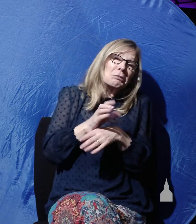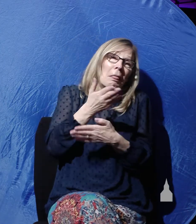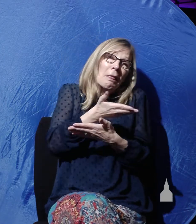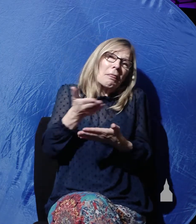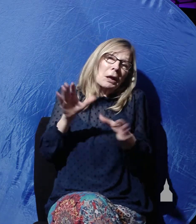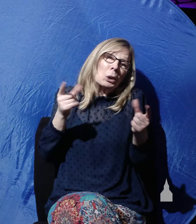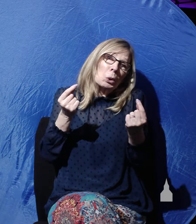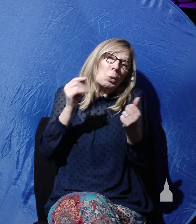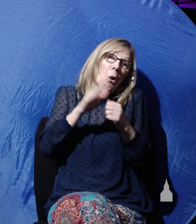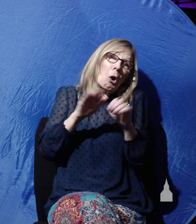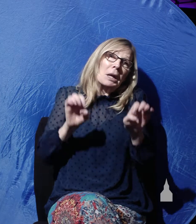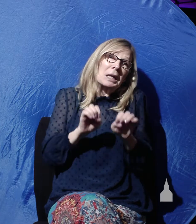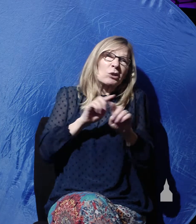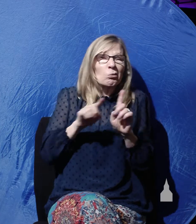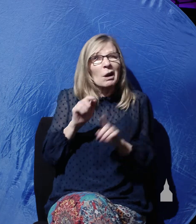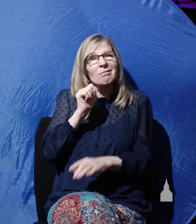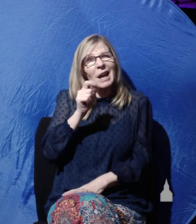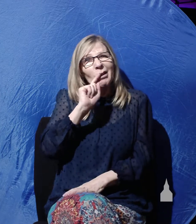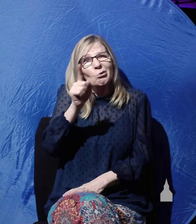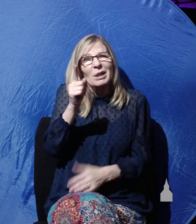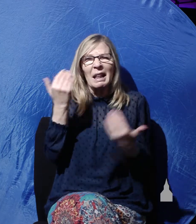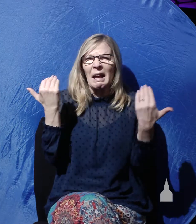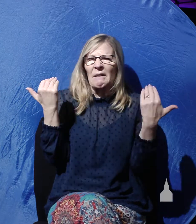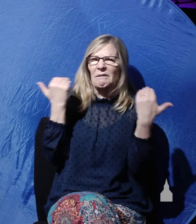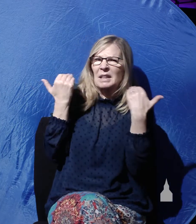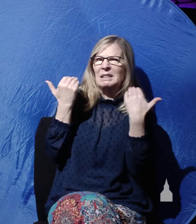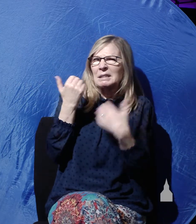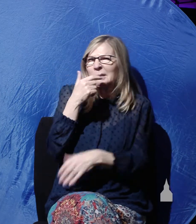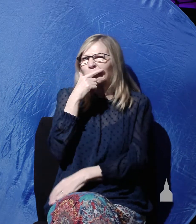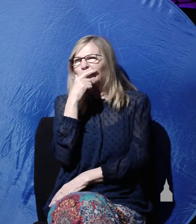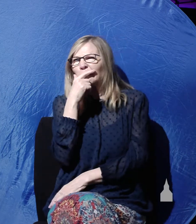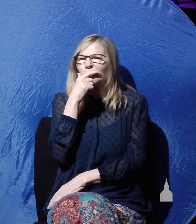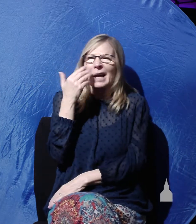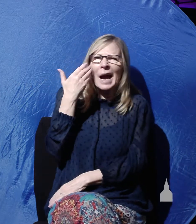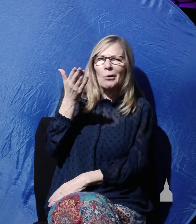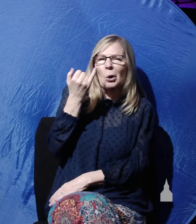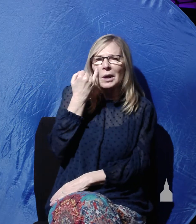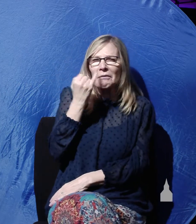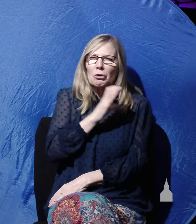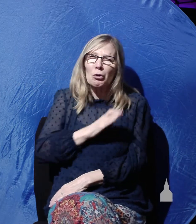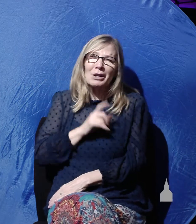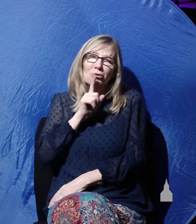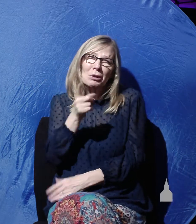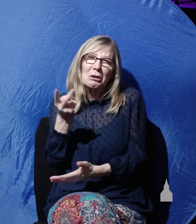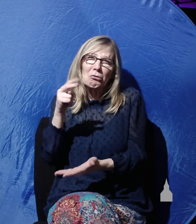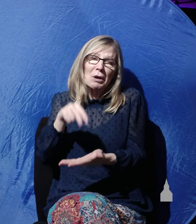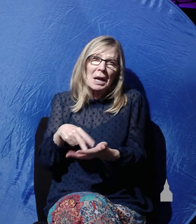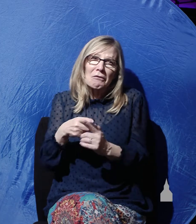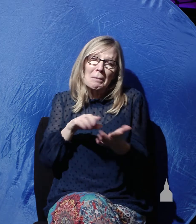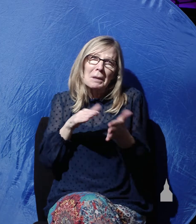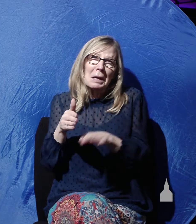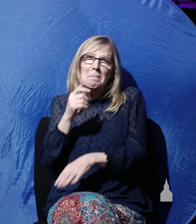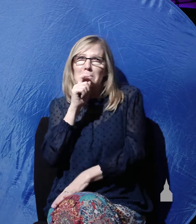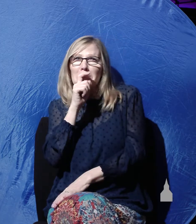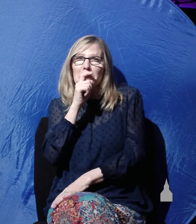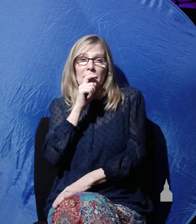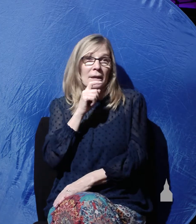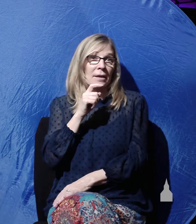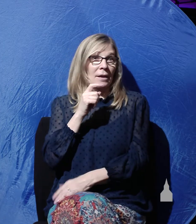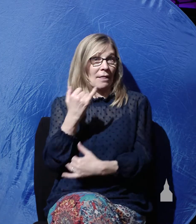on Easter, but you're not really convinced, you don't know if Christ has really been raised from the dead or not. This morning, you're going to